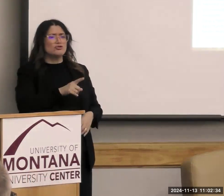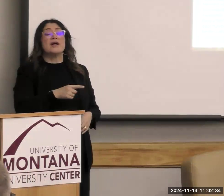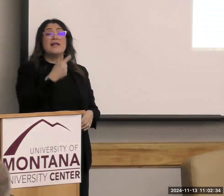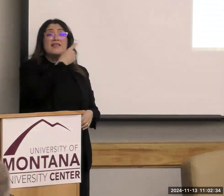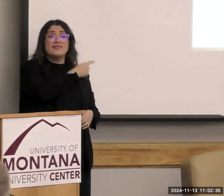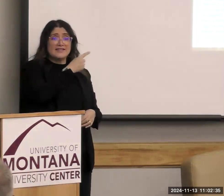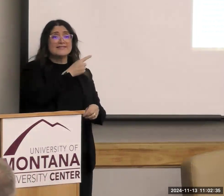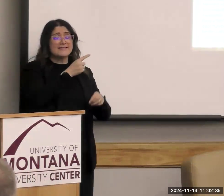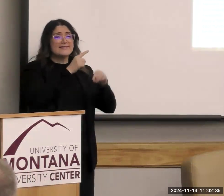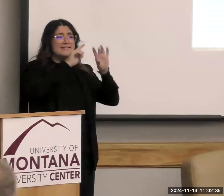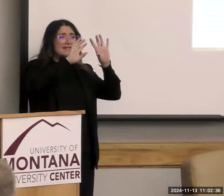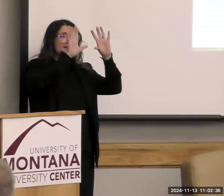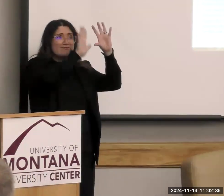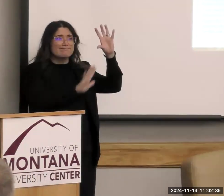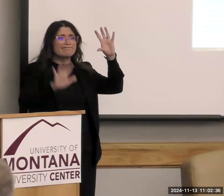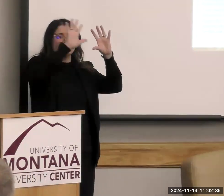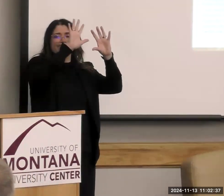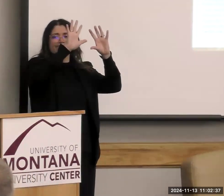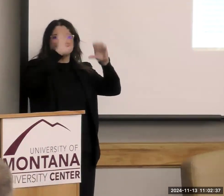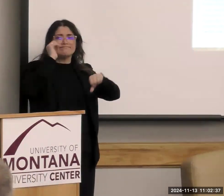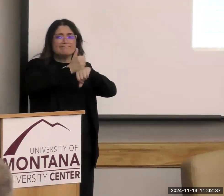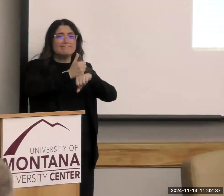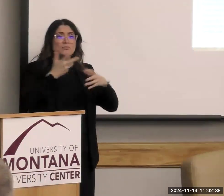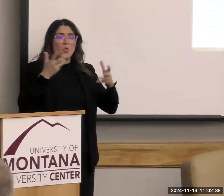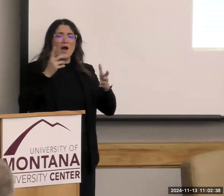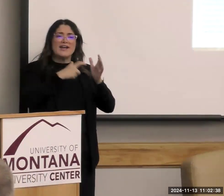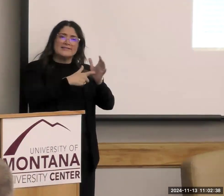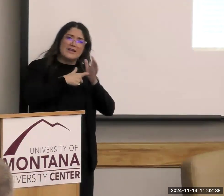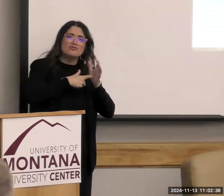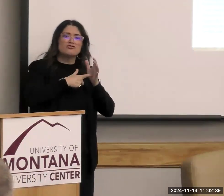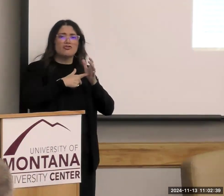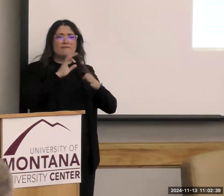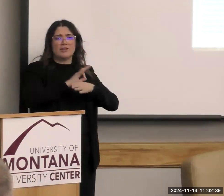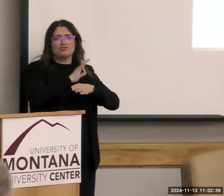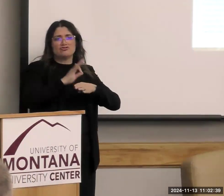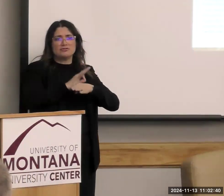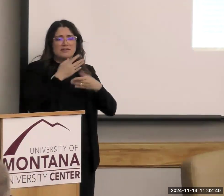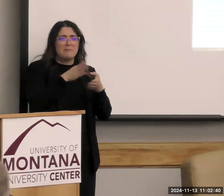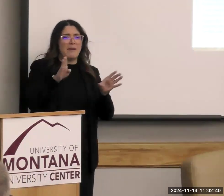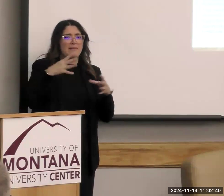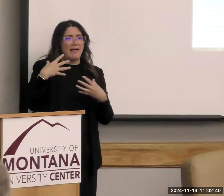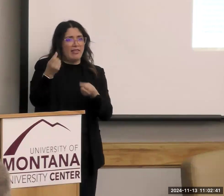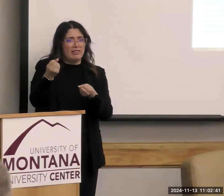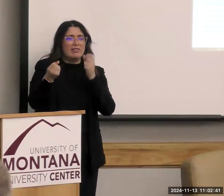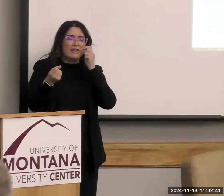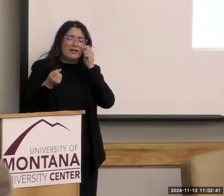schematic that lays out the essential functions of public health. And for